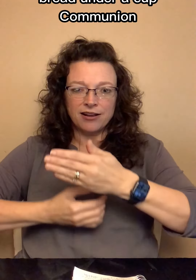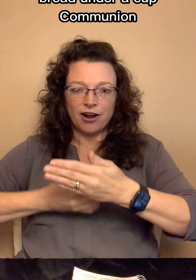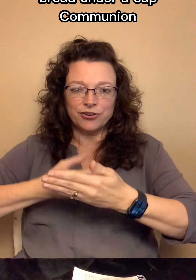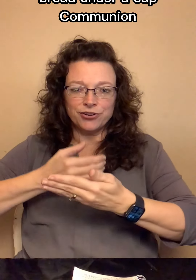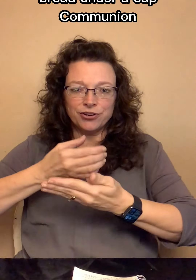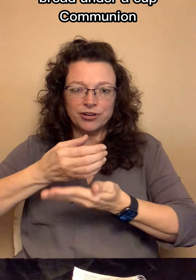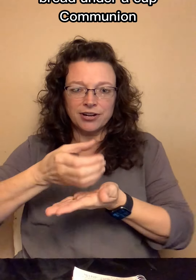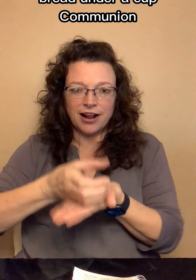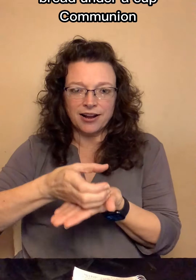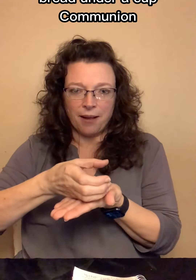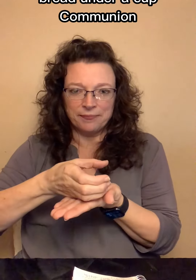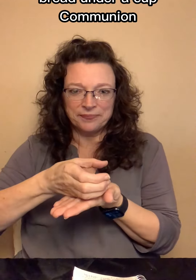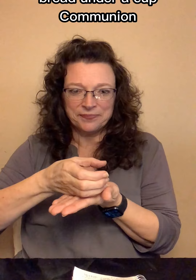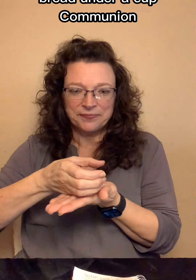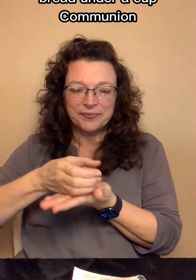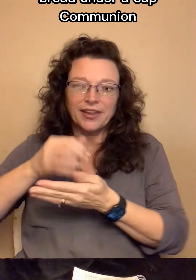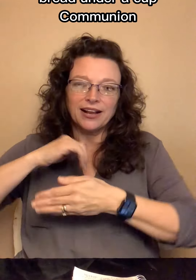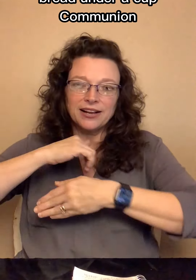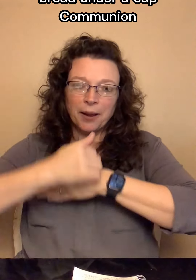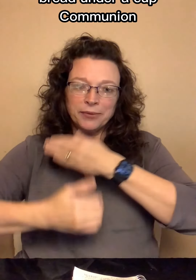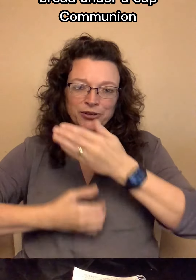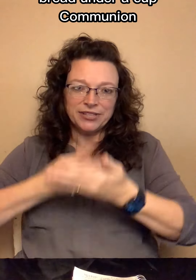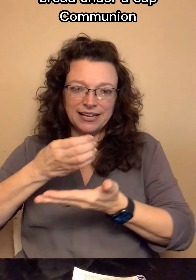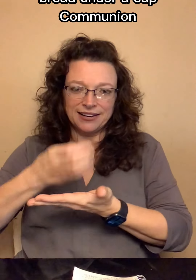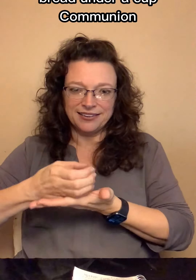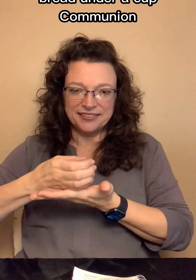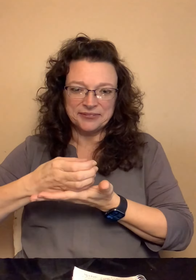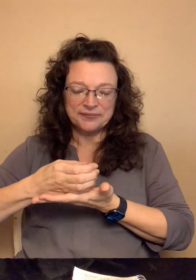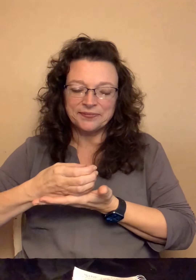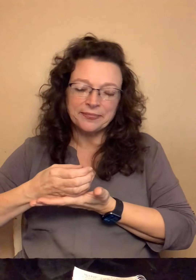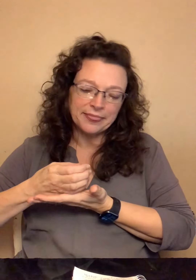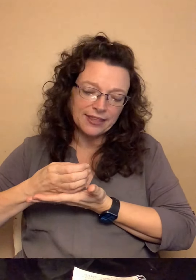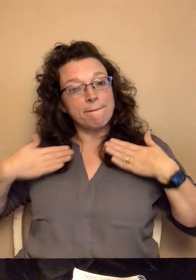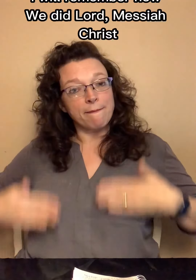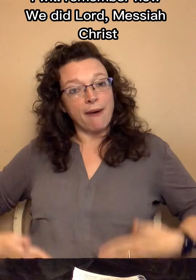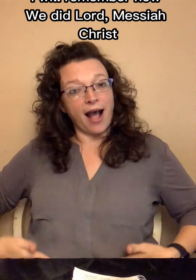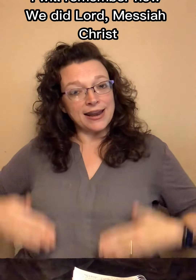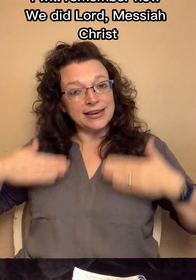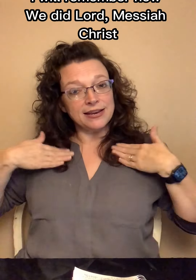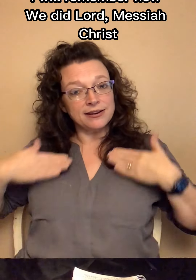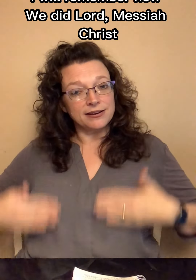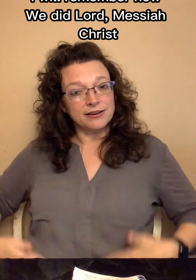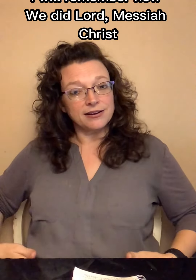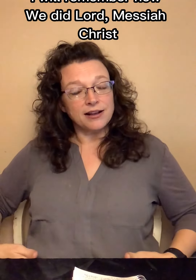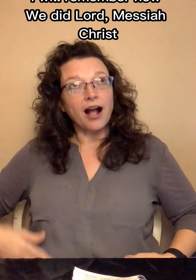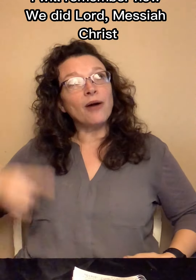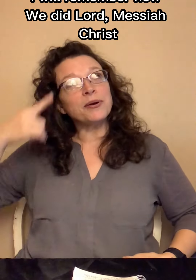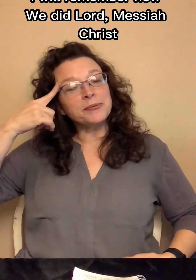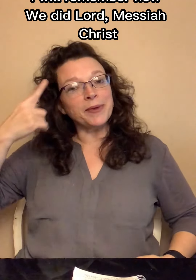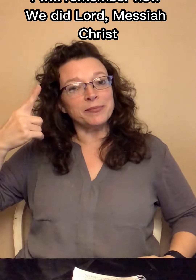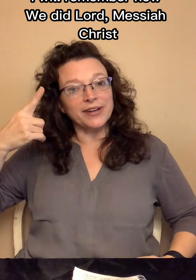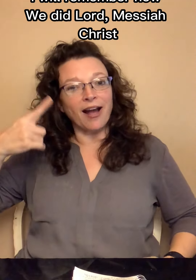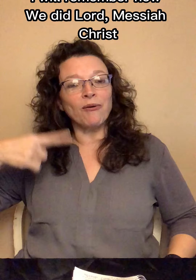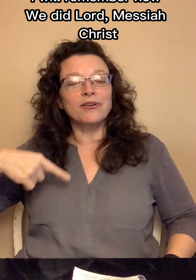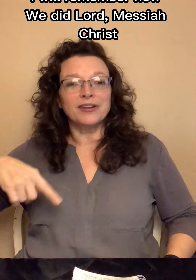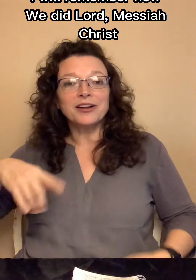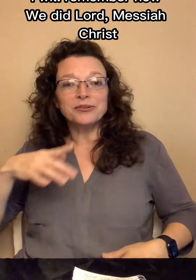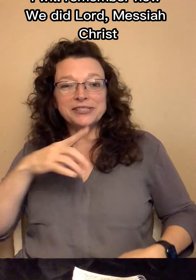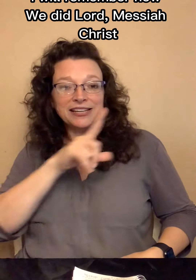under, and cup. Communion. Body. I won't remember now. It would say